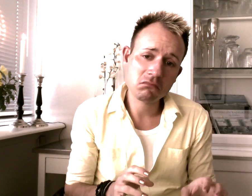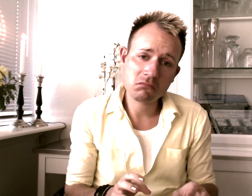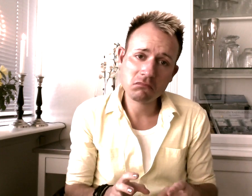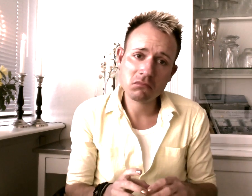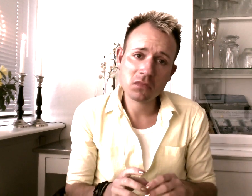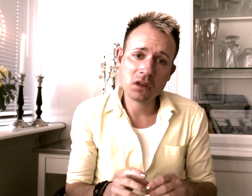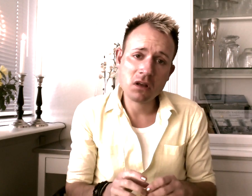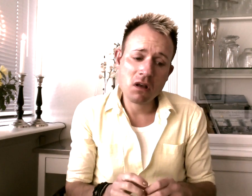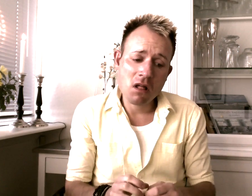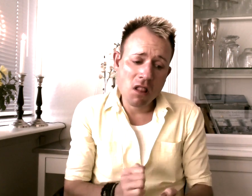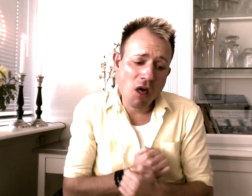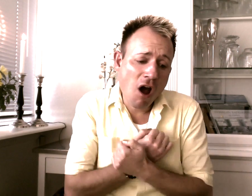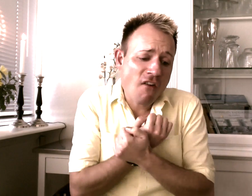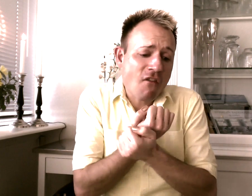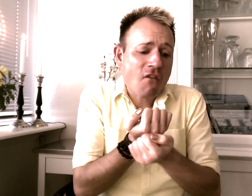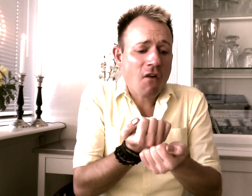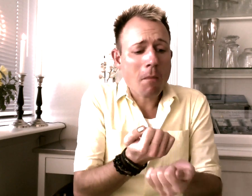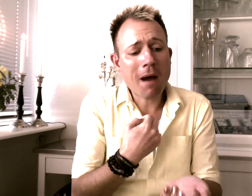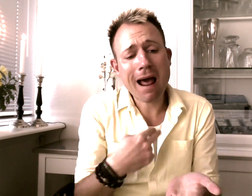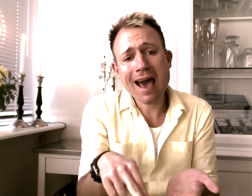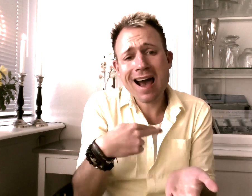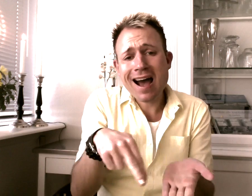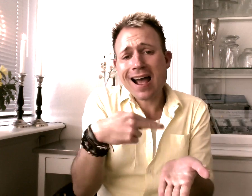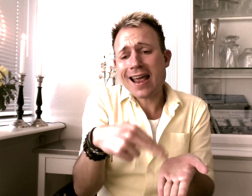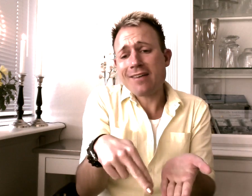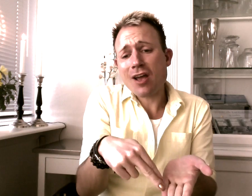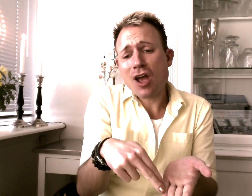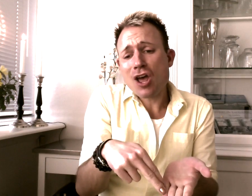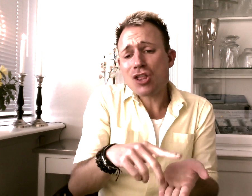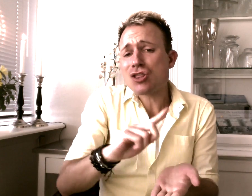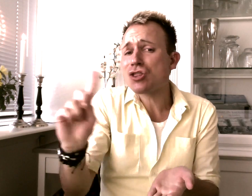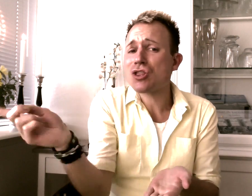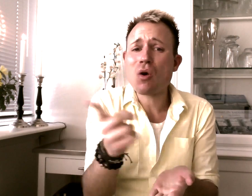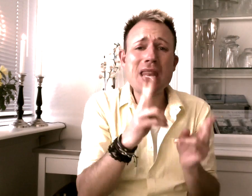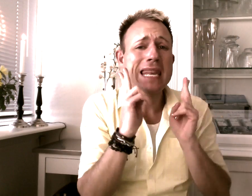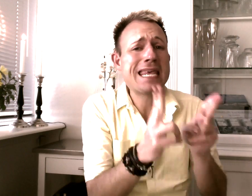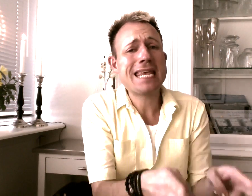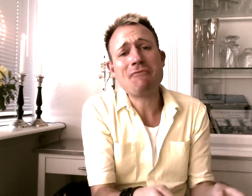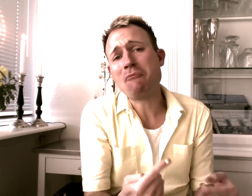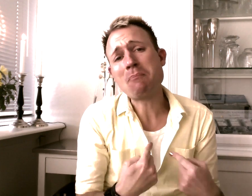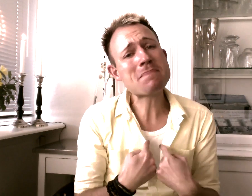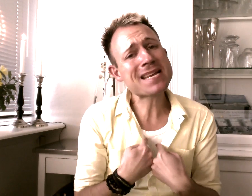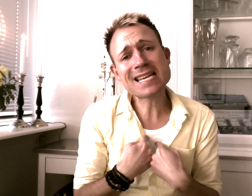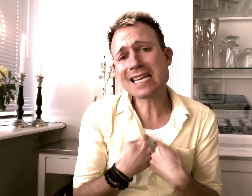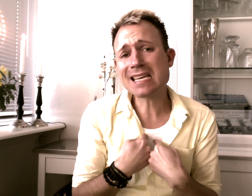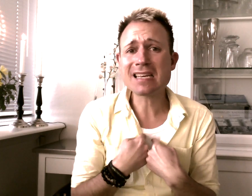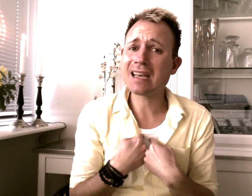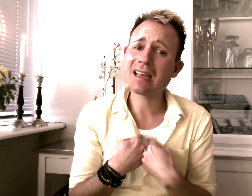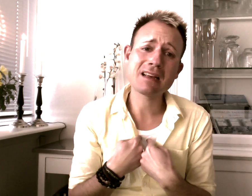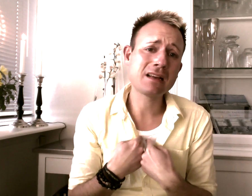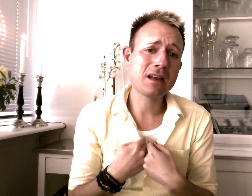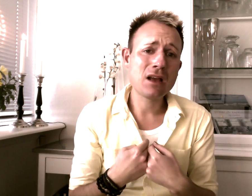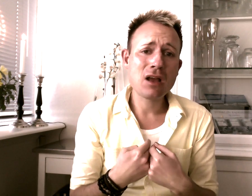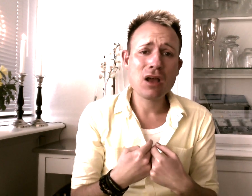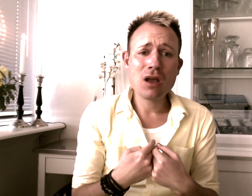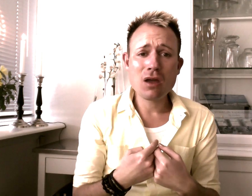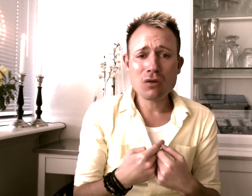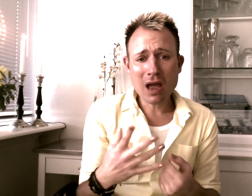Love of my life Don't leave me You've